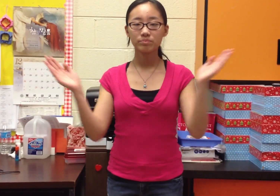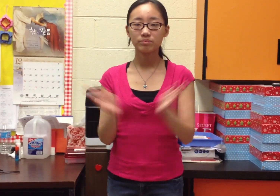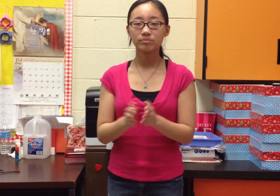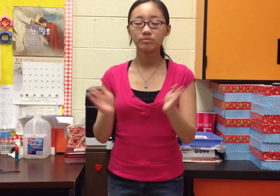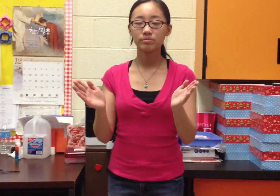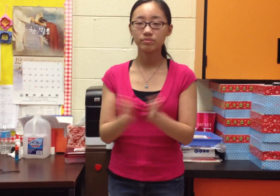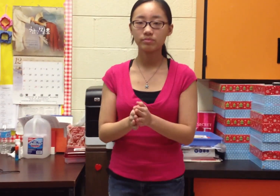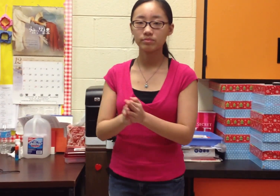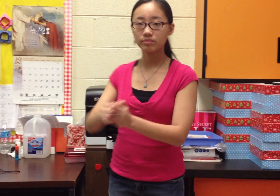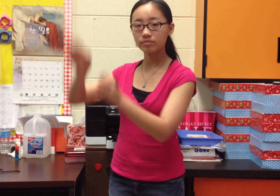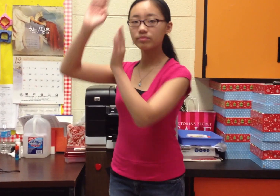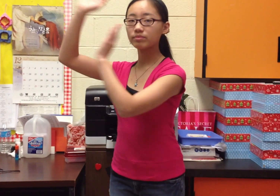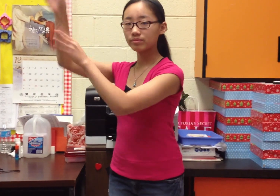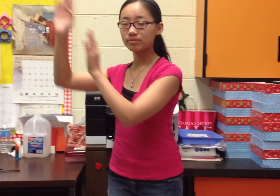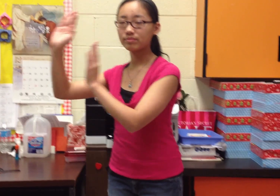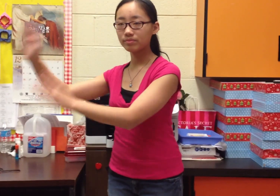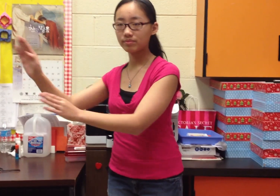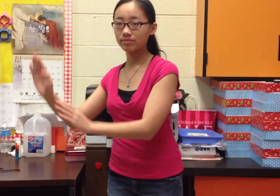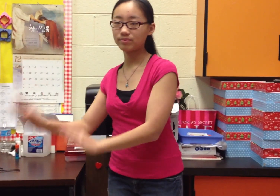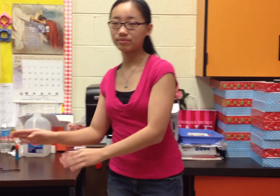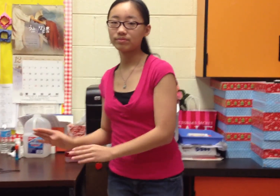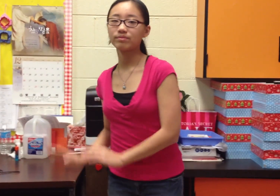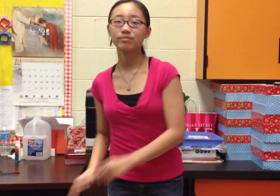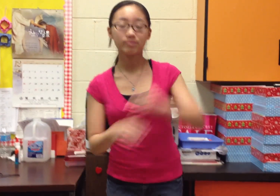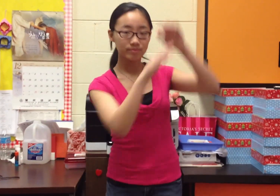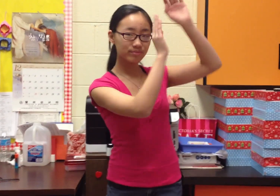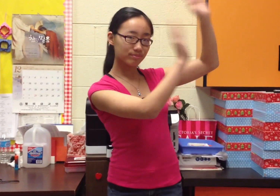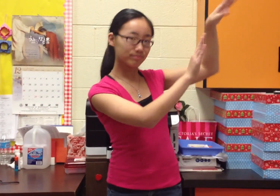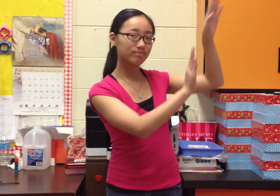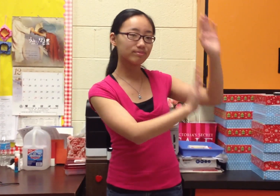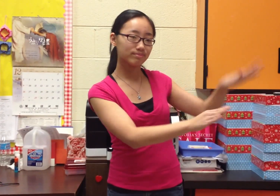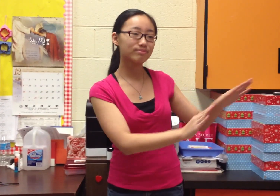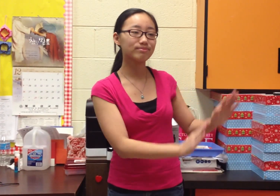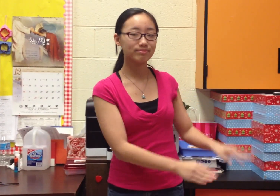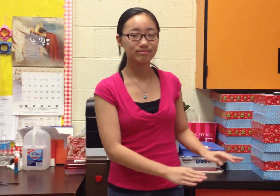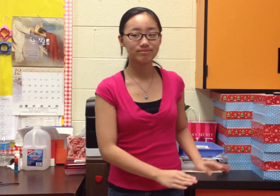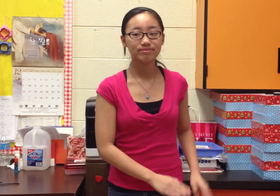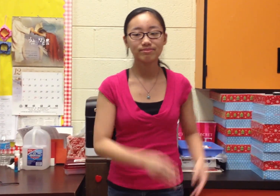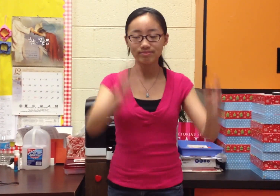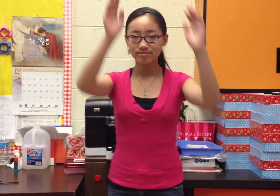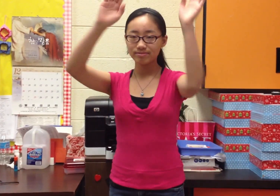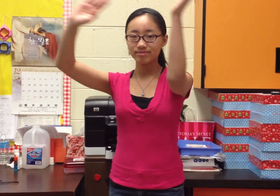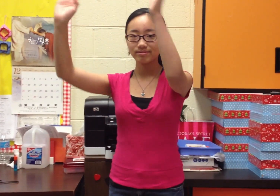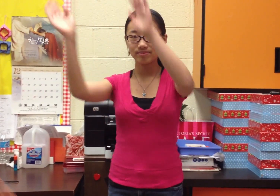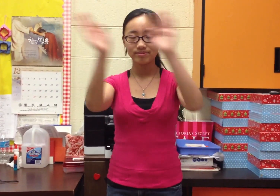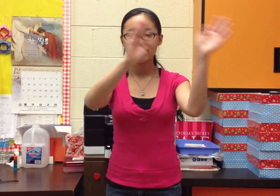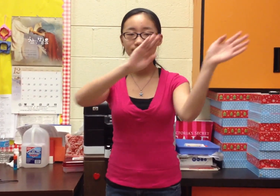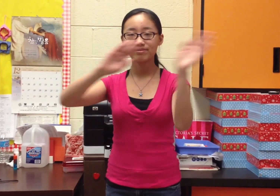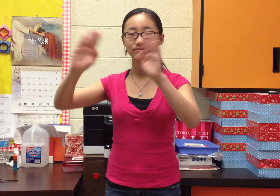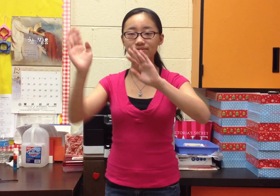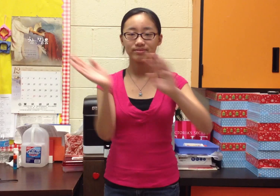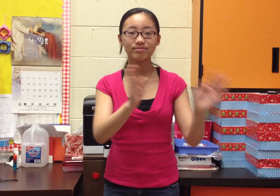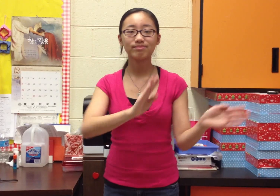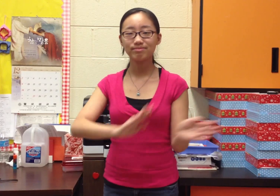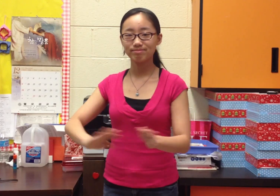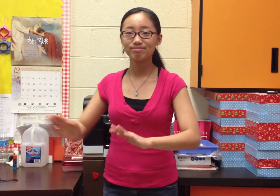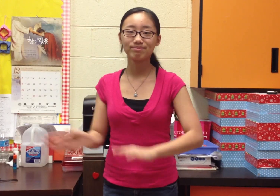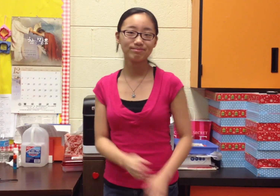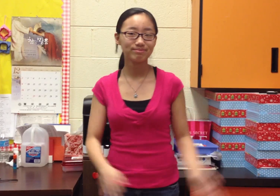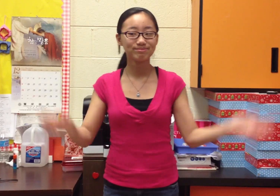He come from the glory He come from the glorious